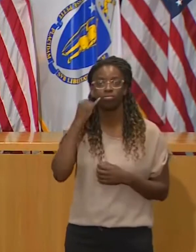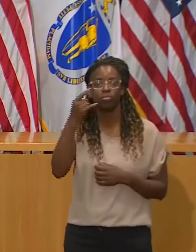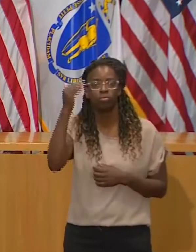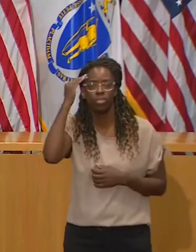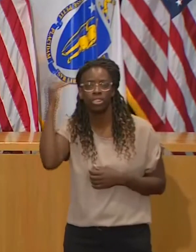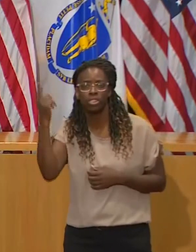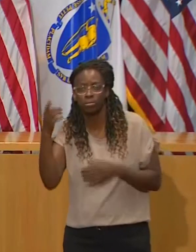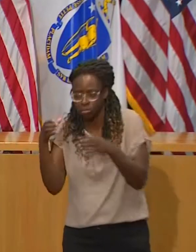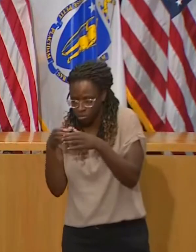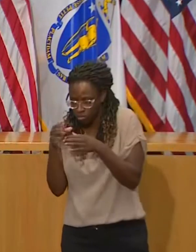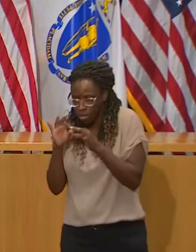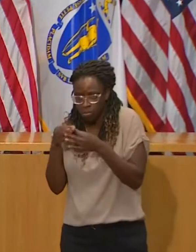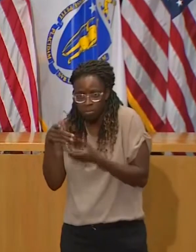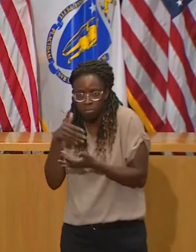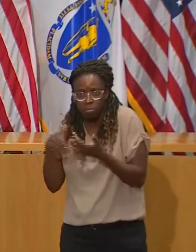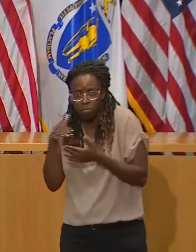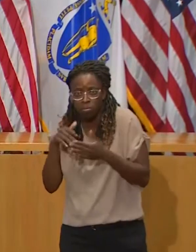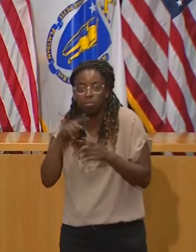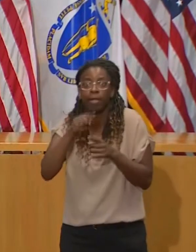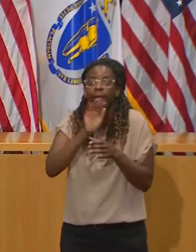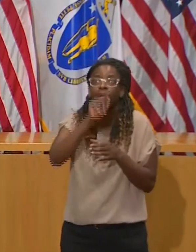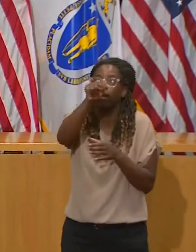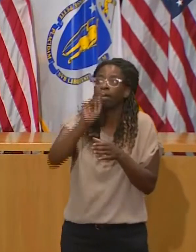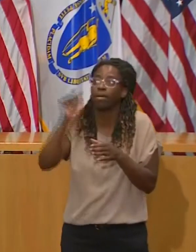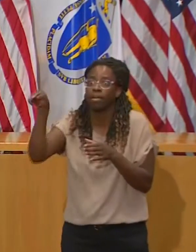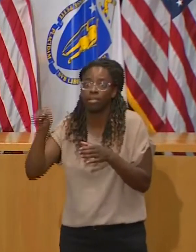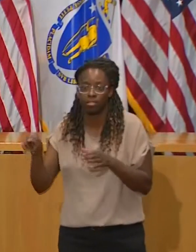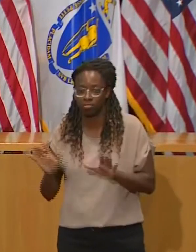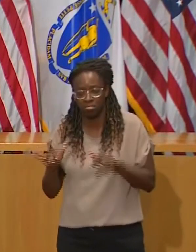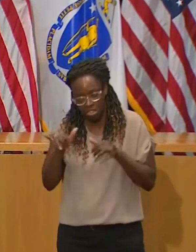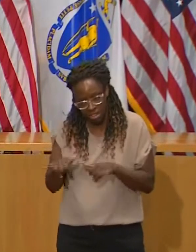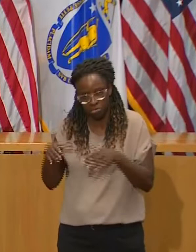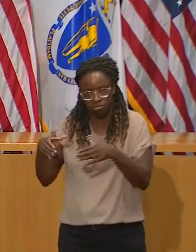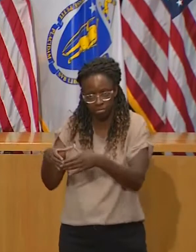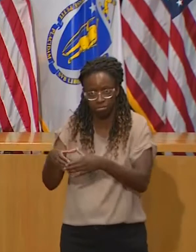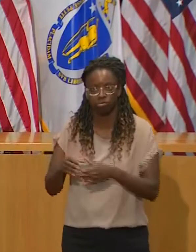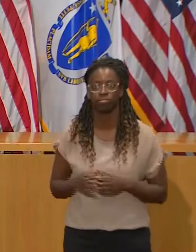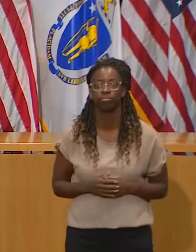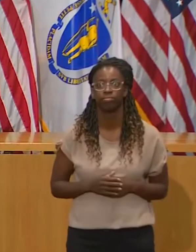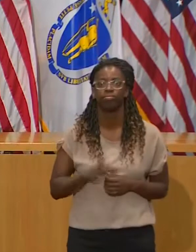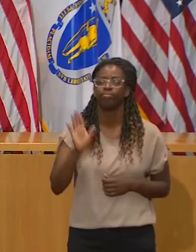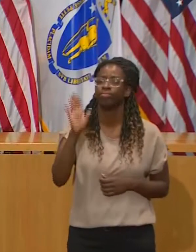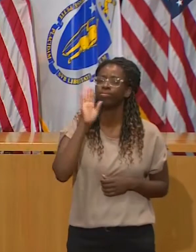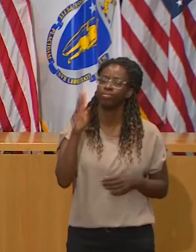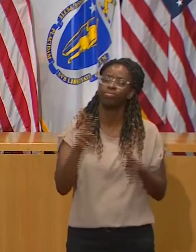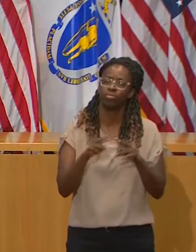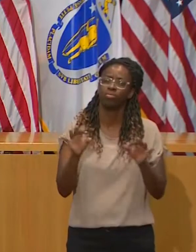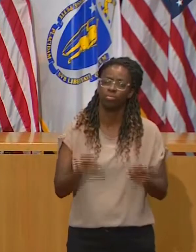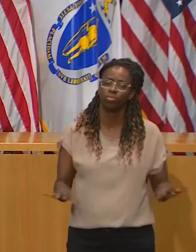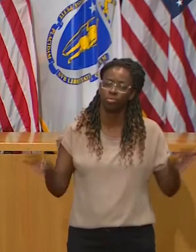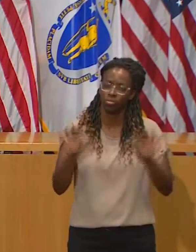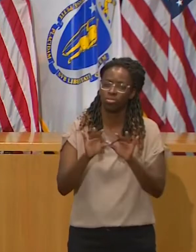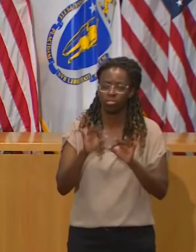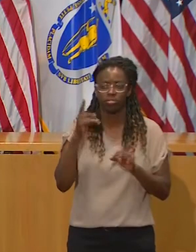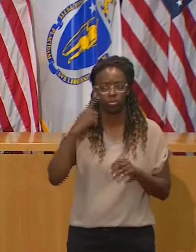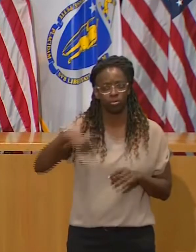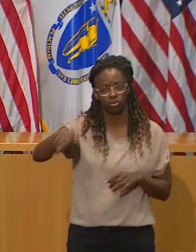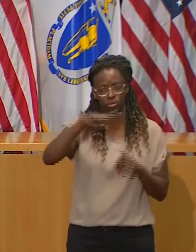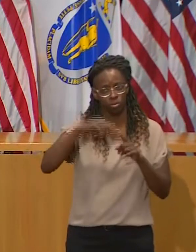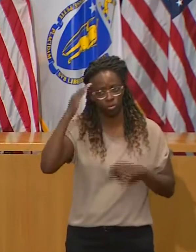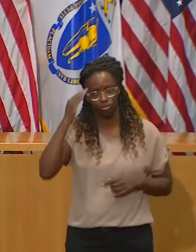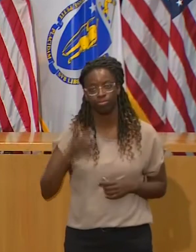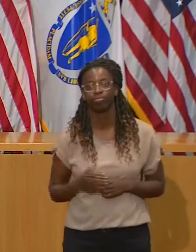we'll continue to bring every resource we can to bear, but it's critically important, especially during this time of year,